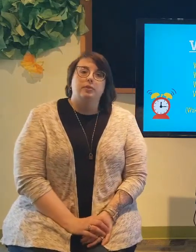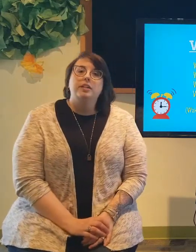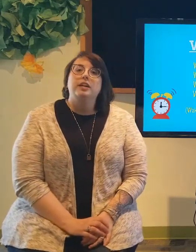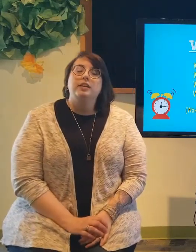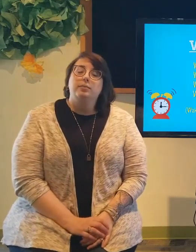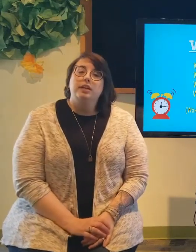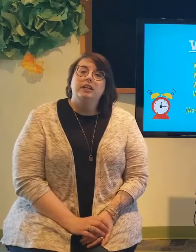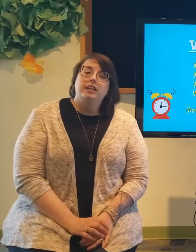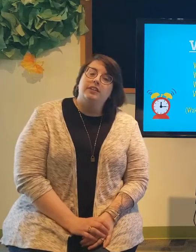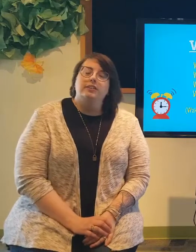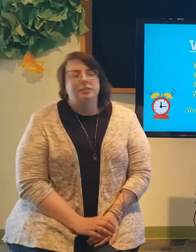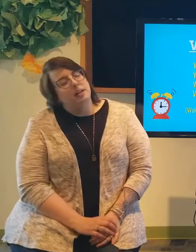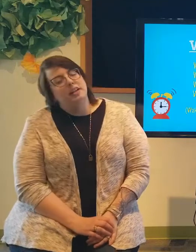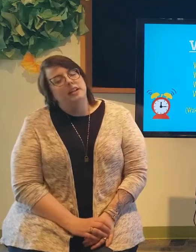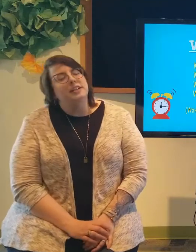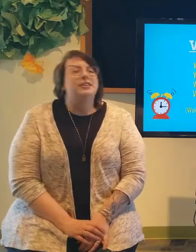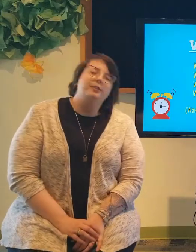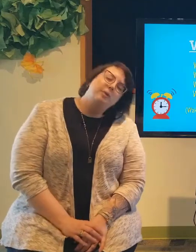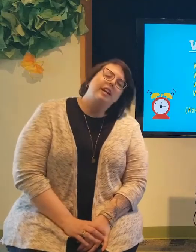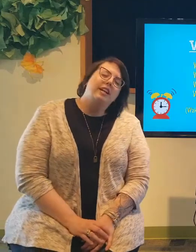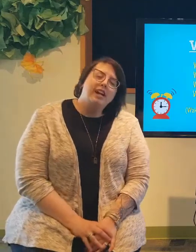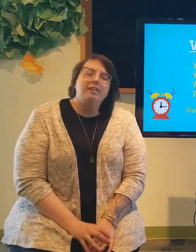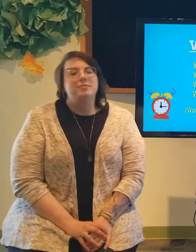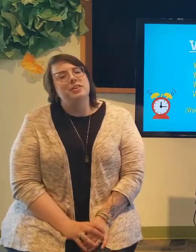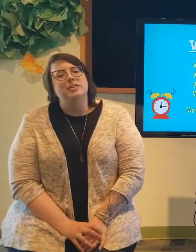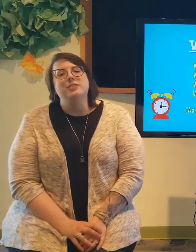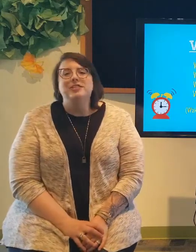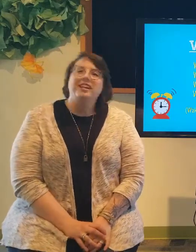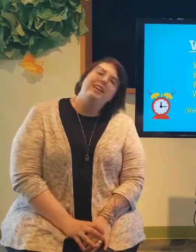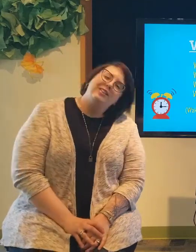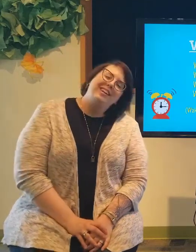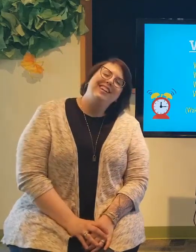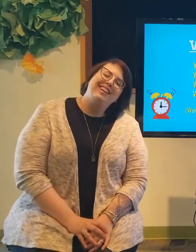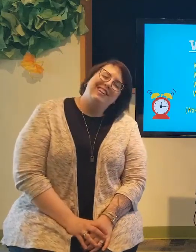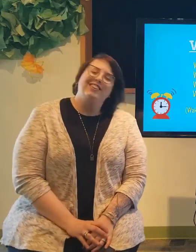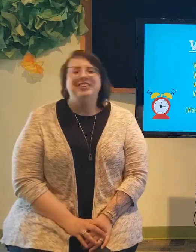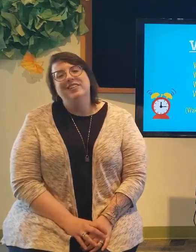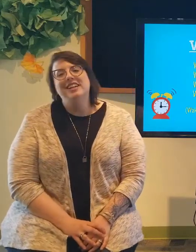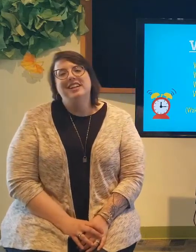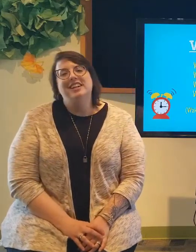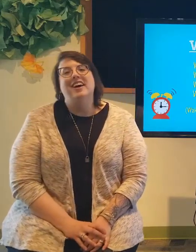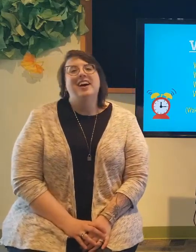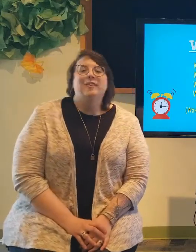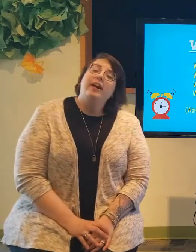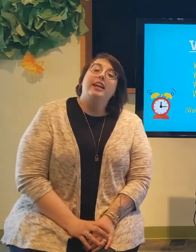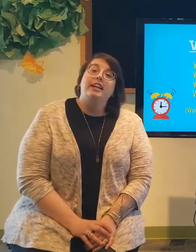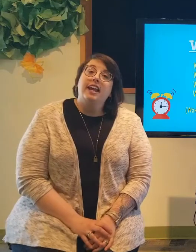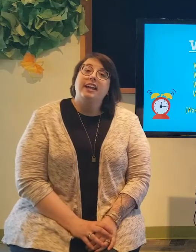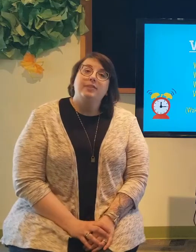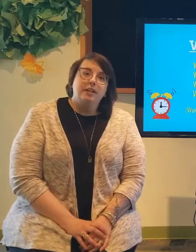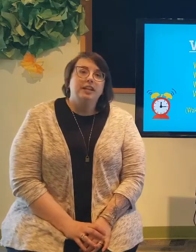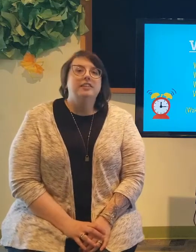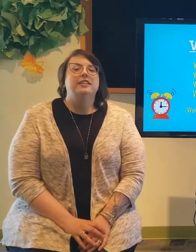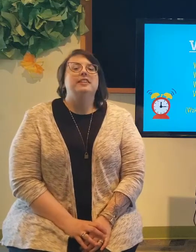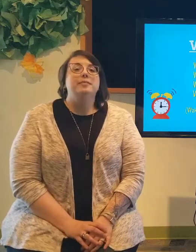and wiggle, wiggle. Wake up toes and wiggle, wiggle. Wake and wiggle in the